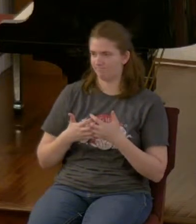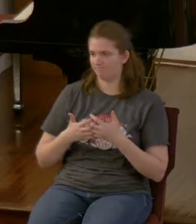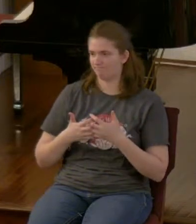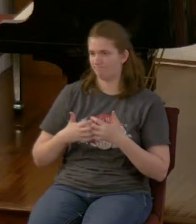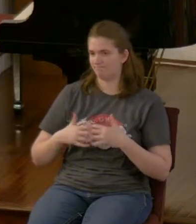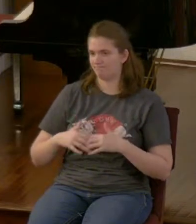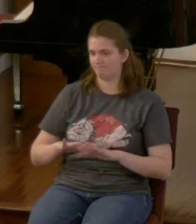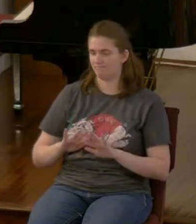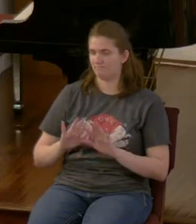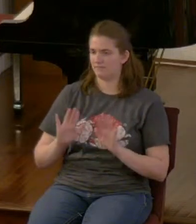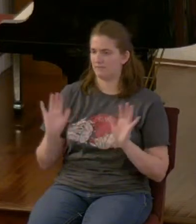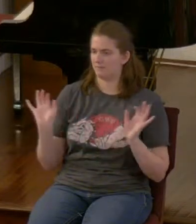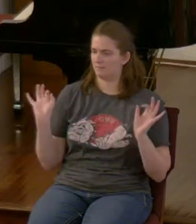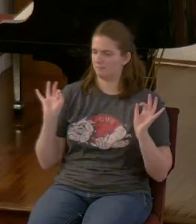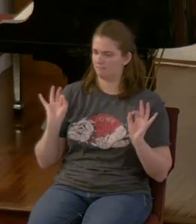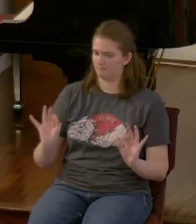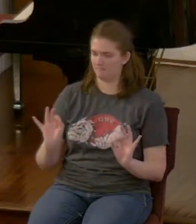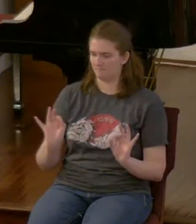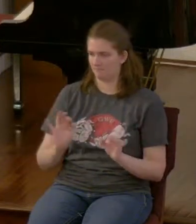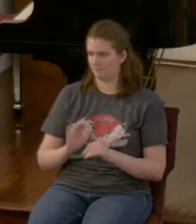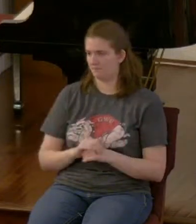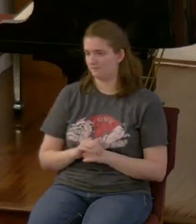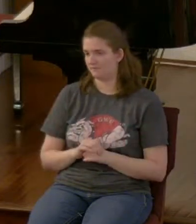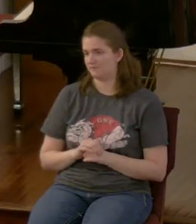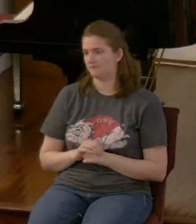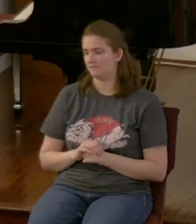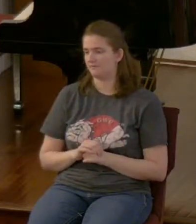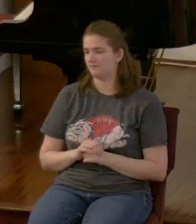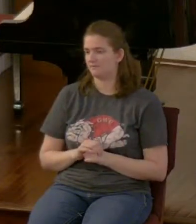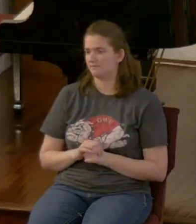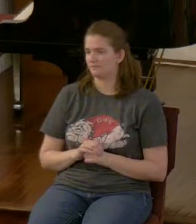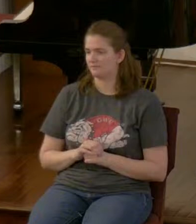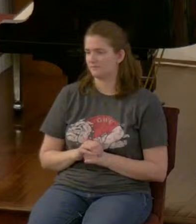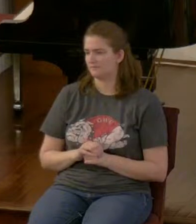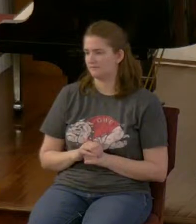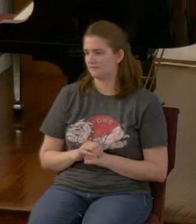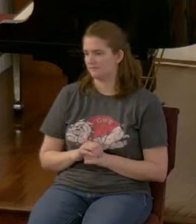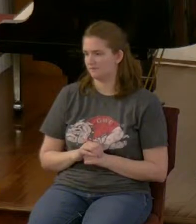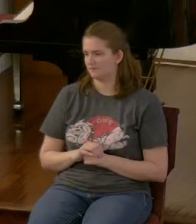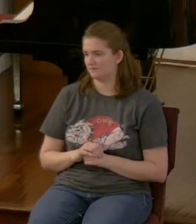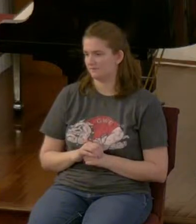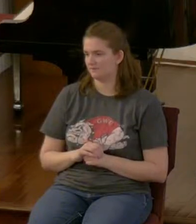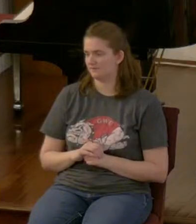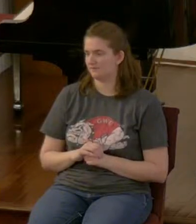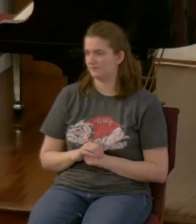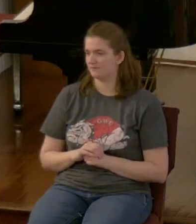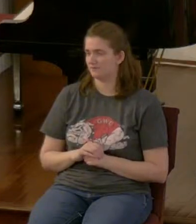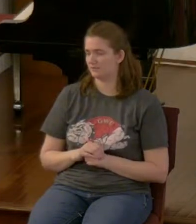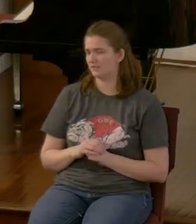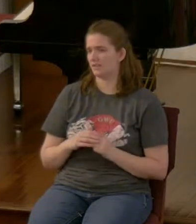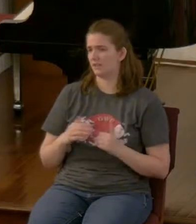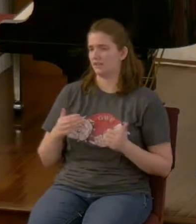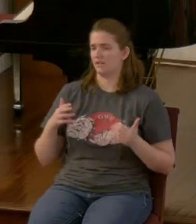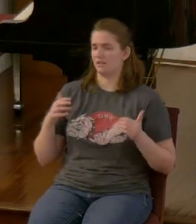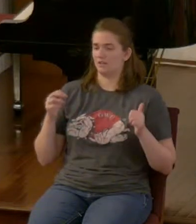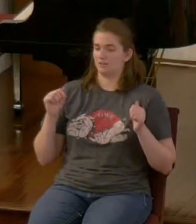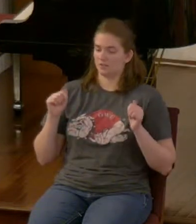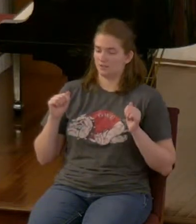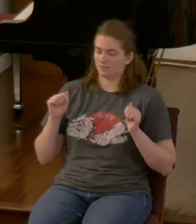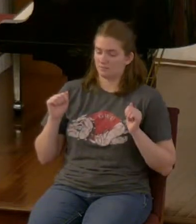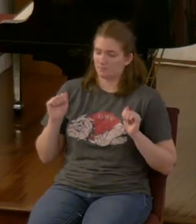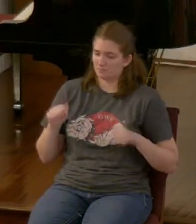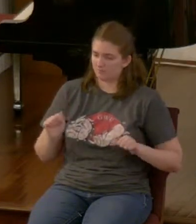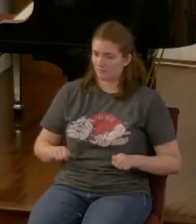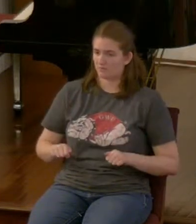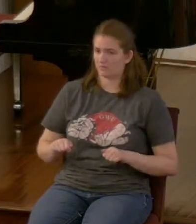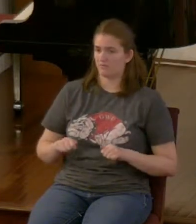perfectly so it may they may have been seeing part of the same vision at